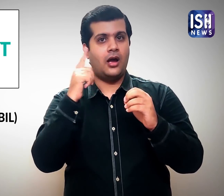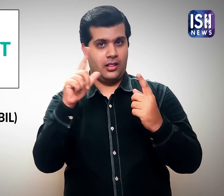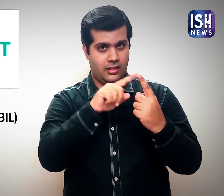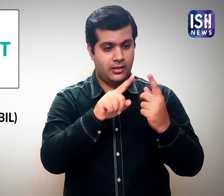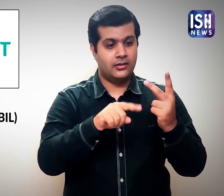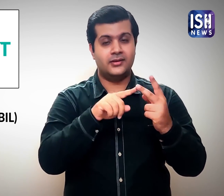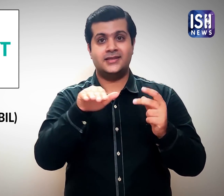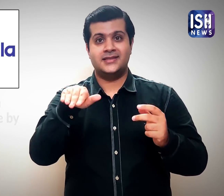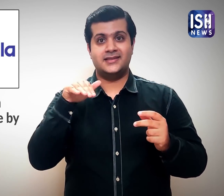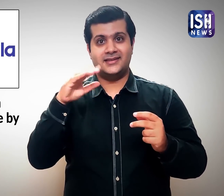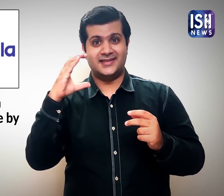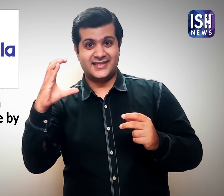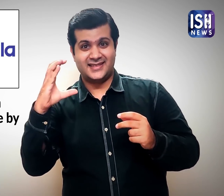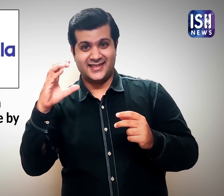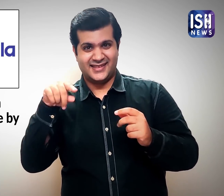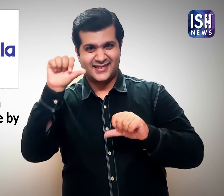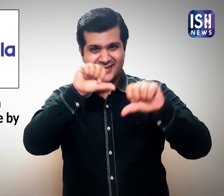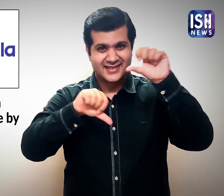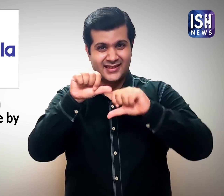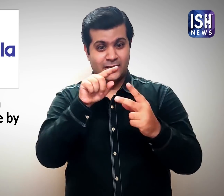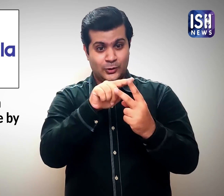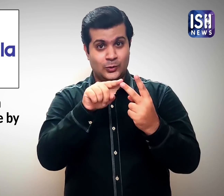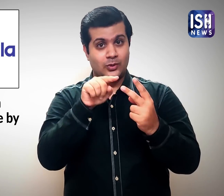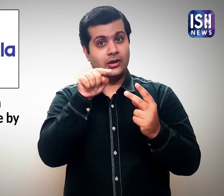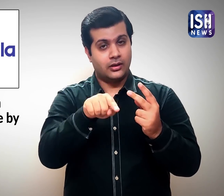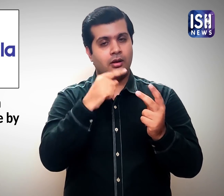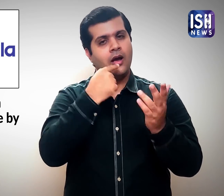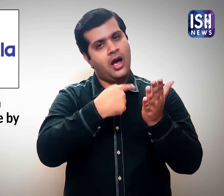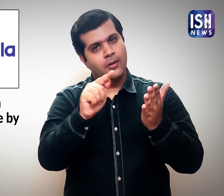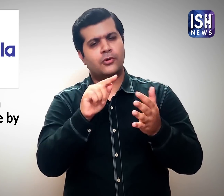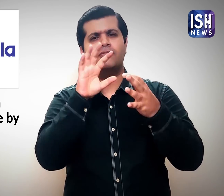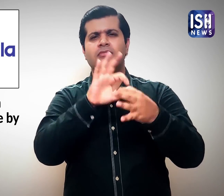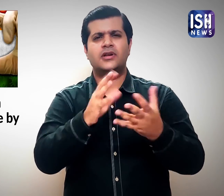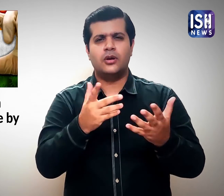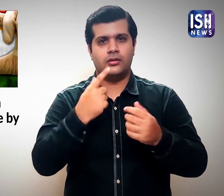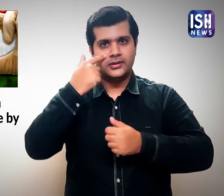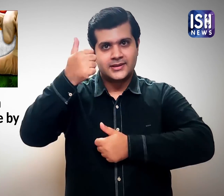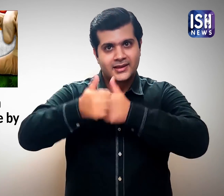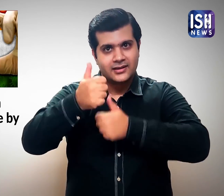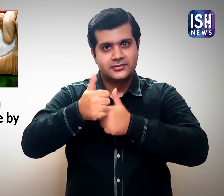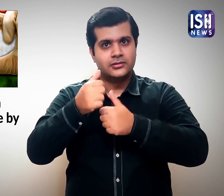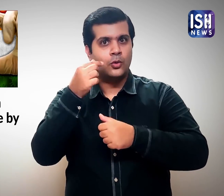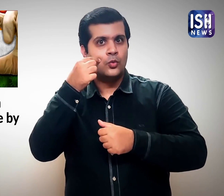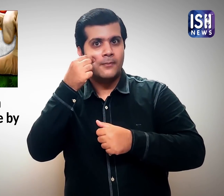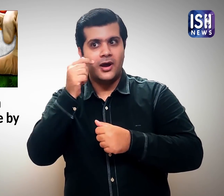and Zydus Cadilla have secured approval for human trials